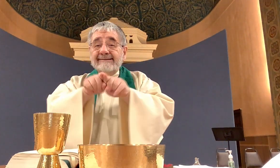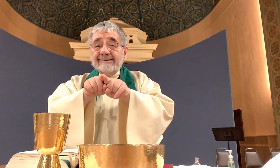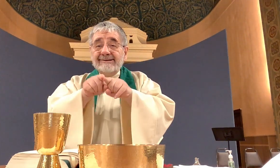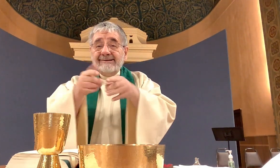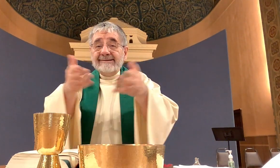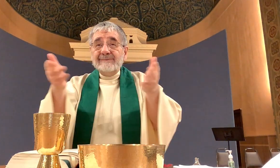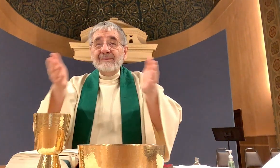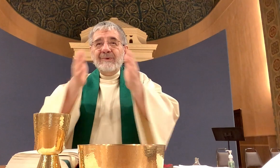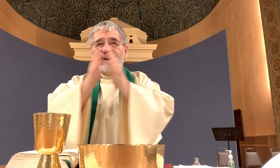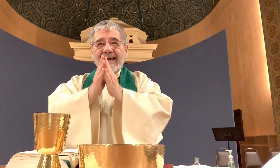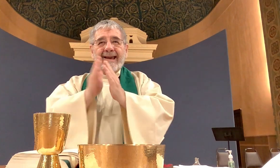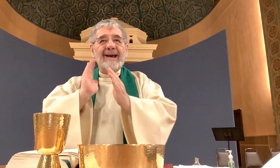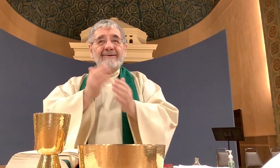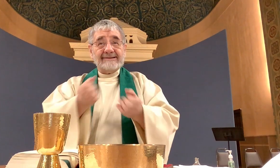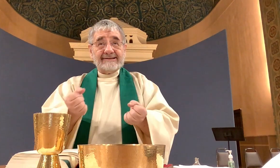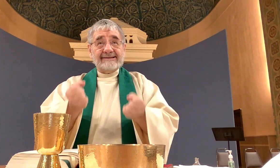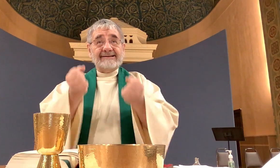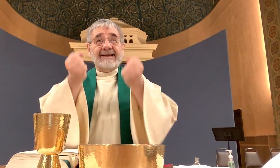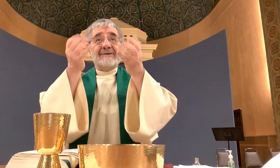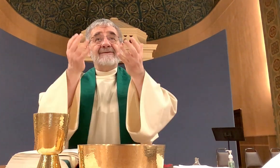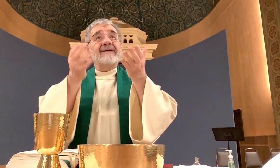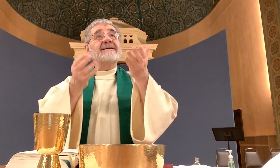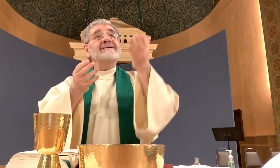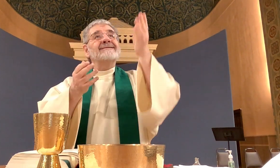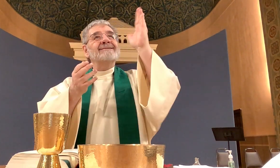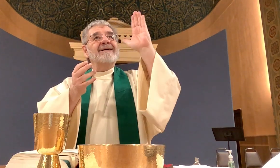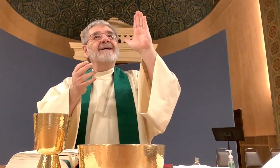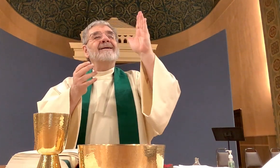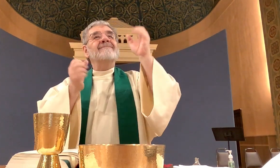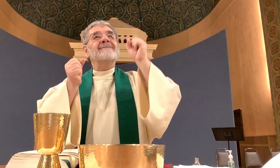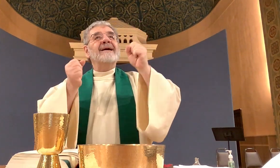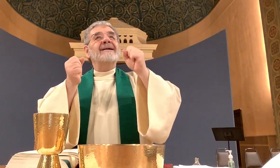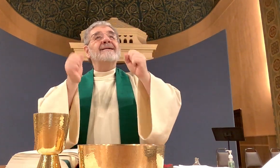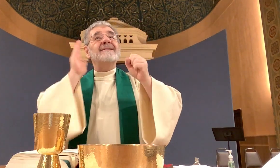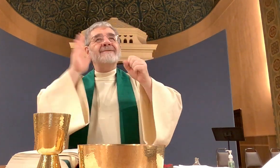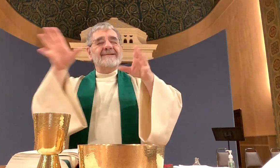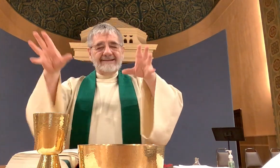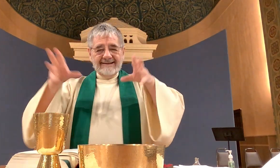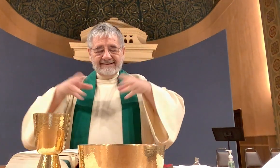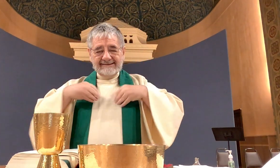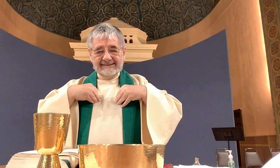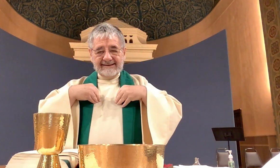pray brethren that my sacrifice and yours may be acceptable to God the almighty father